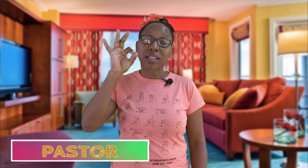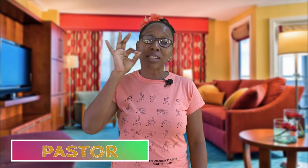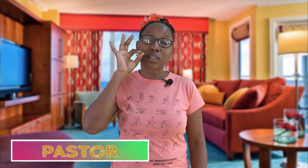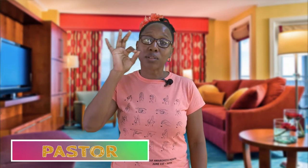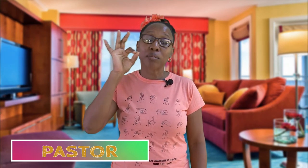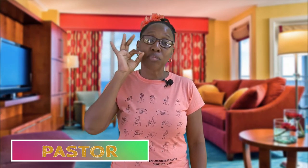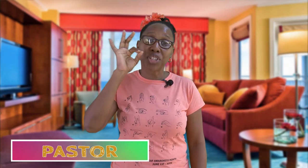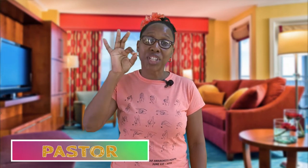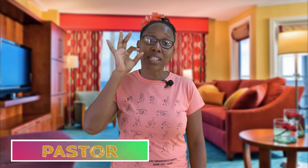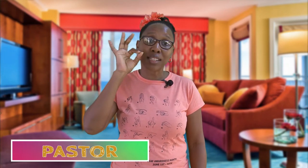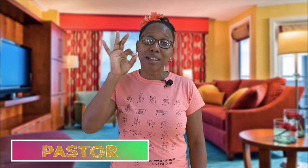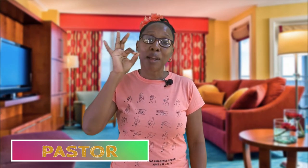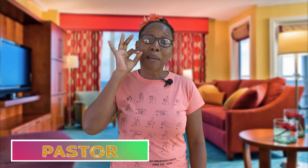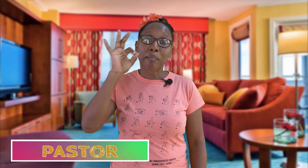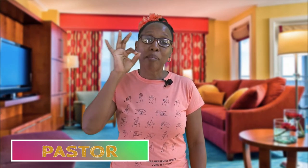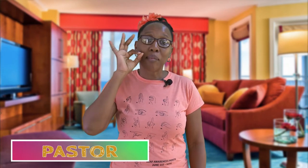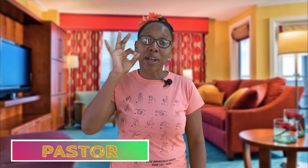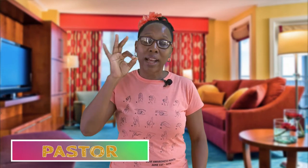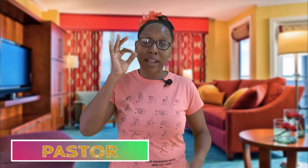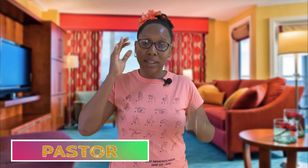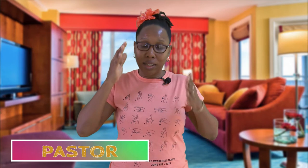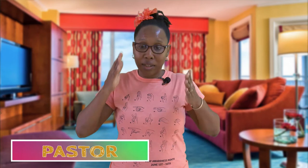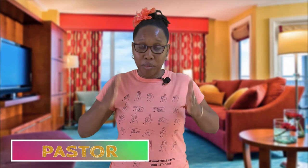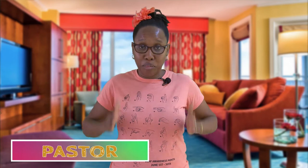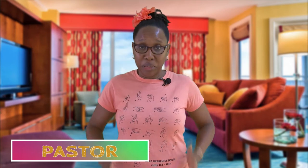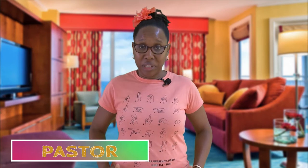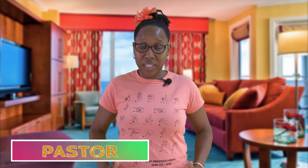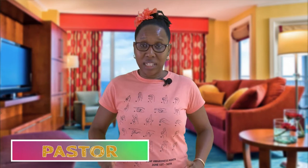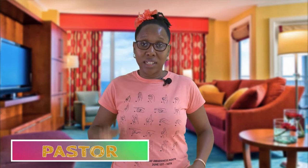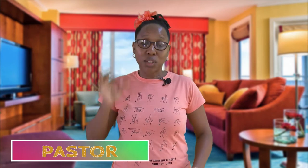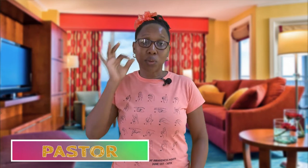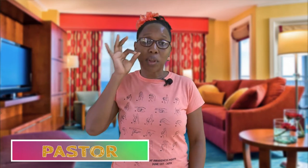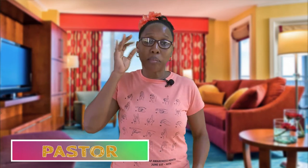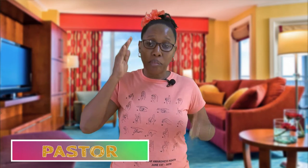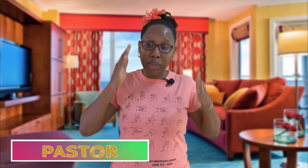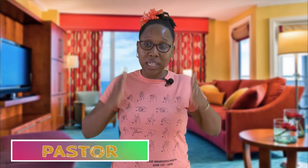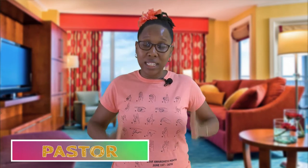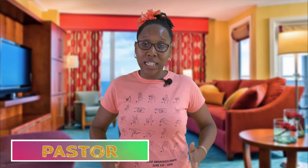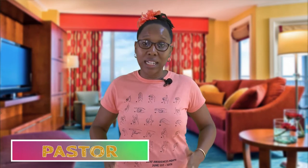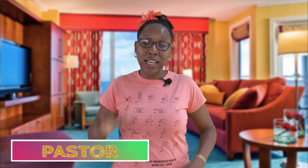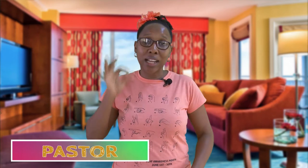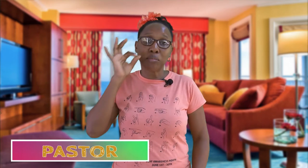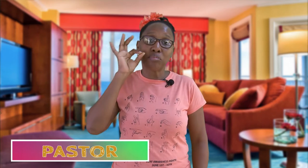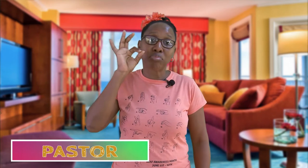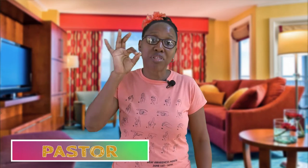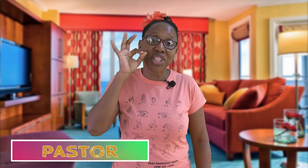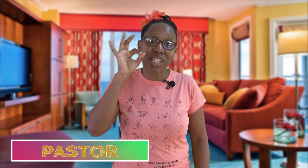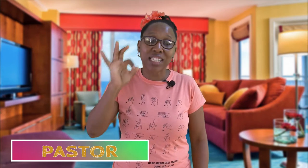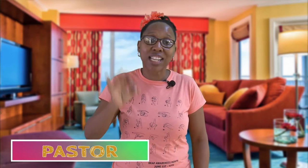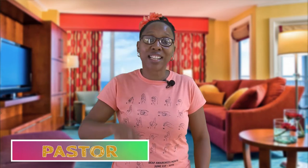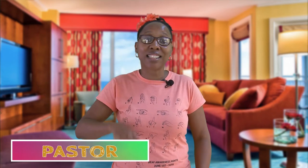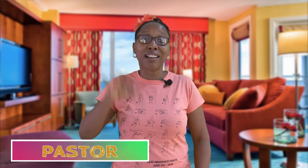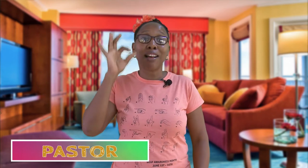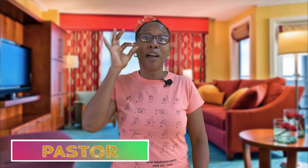pastor preaches and the person so the person that preaches is the